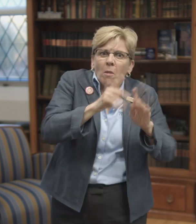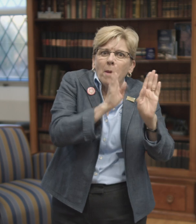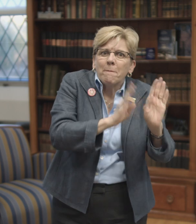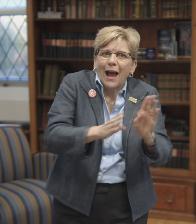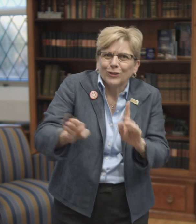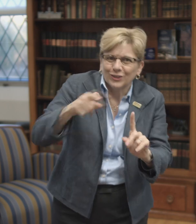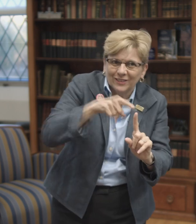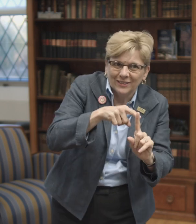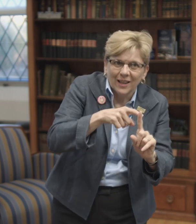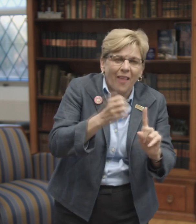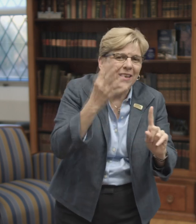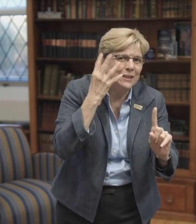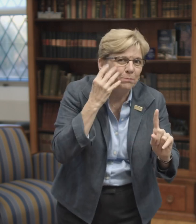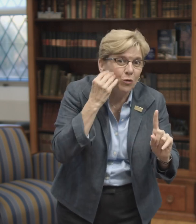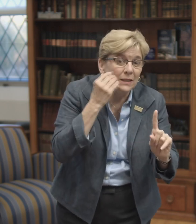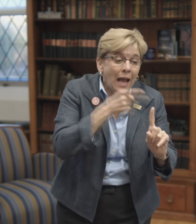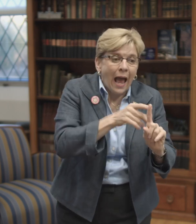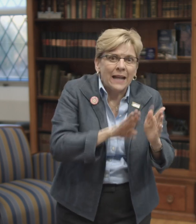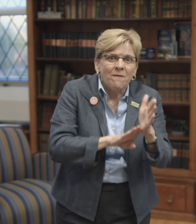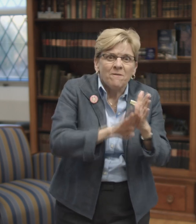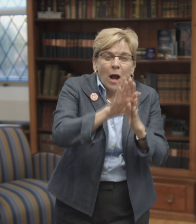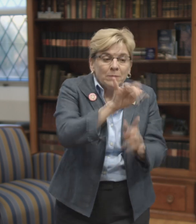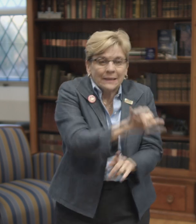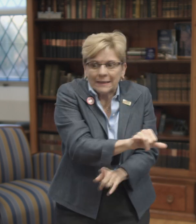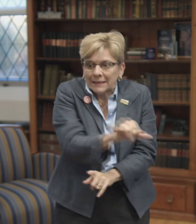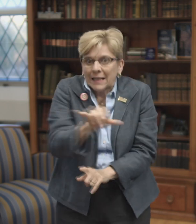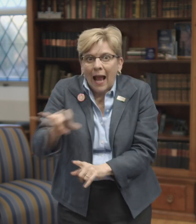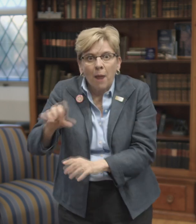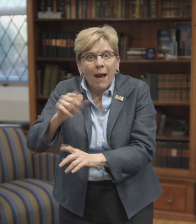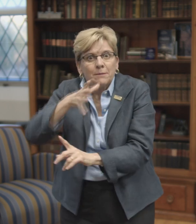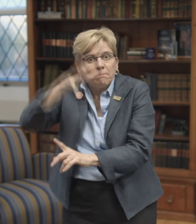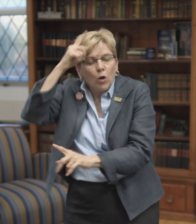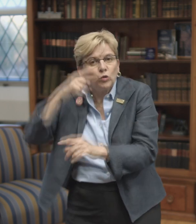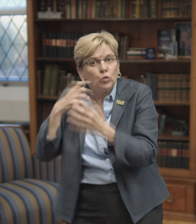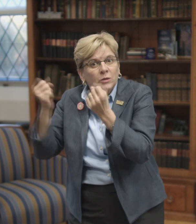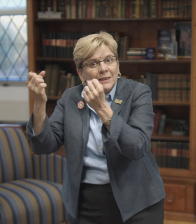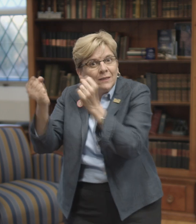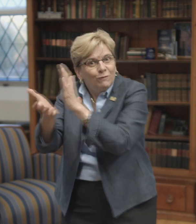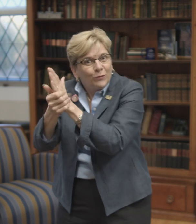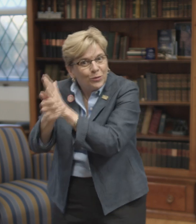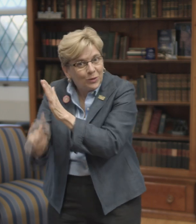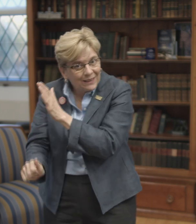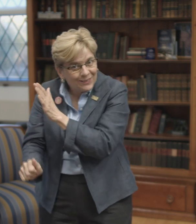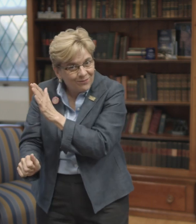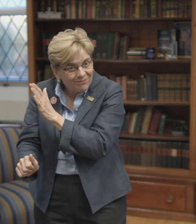that child's brain still is benefiting from the exposure to patterns and will develop in the same way as parents